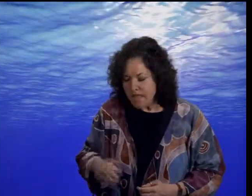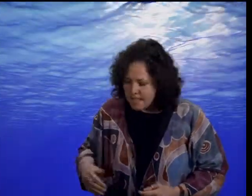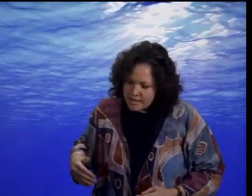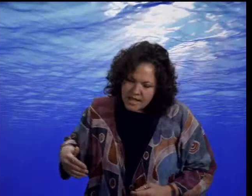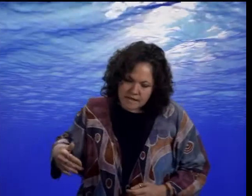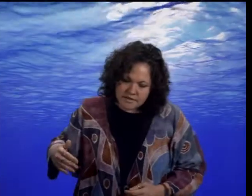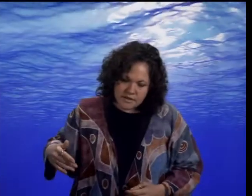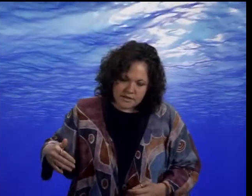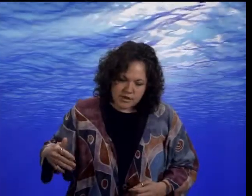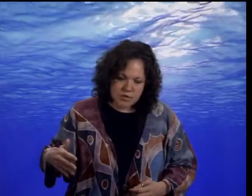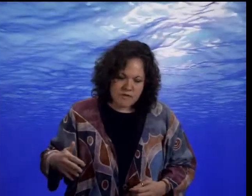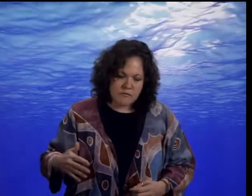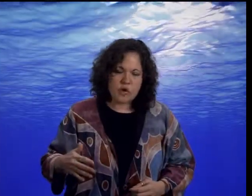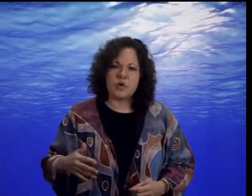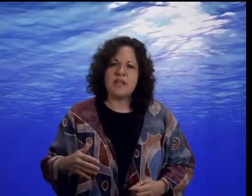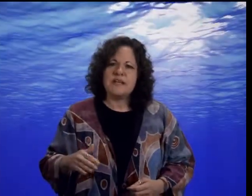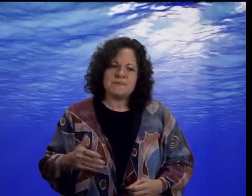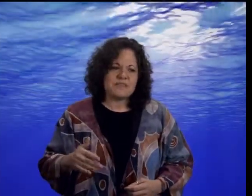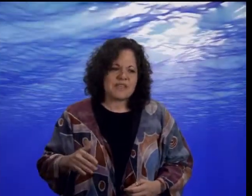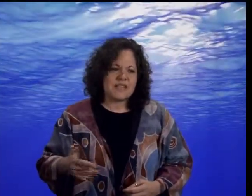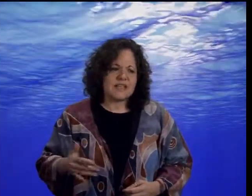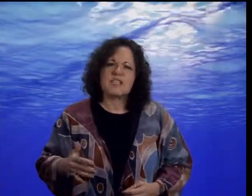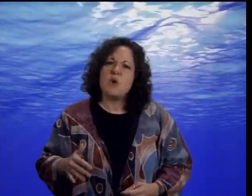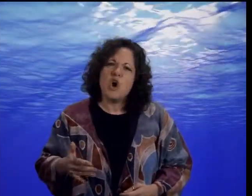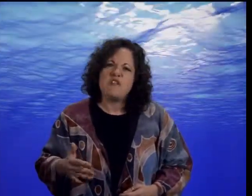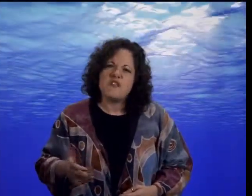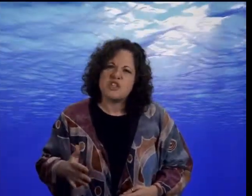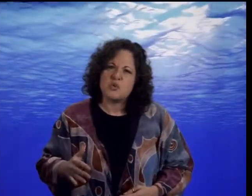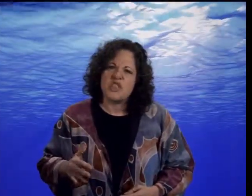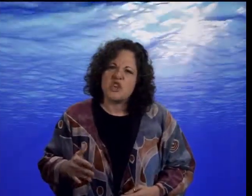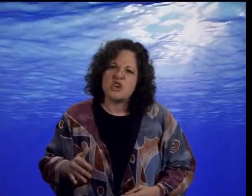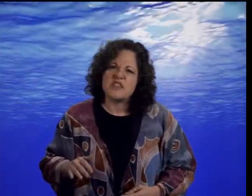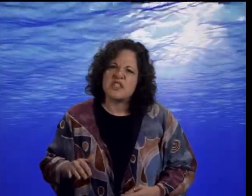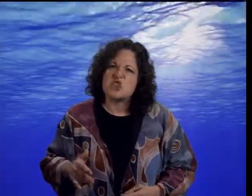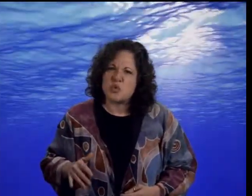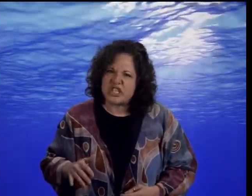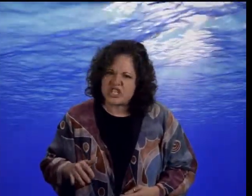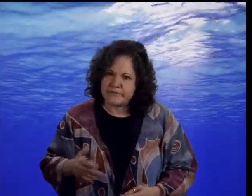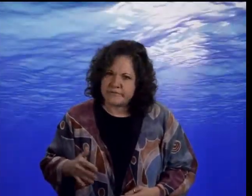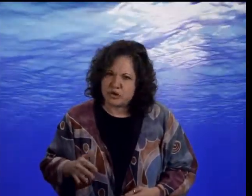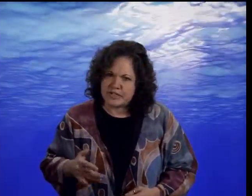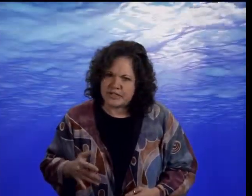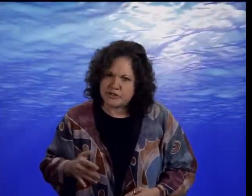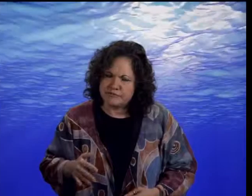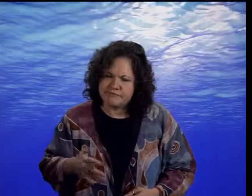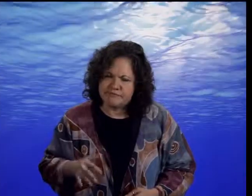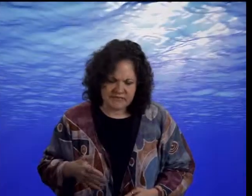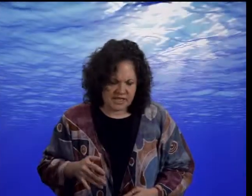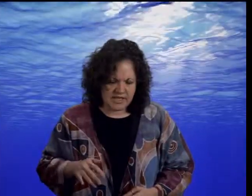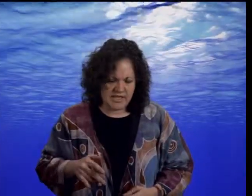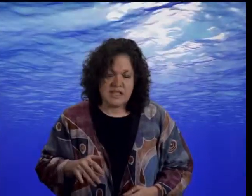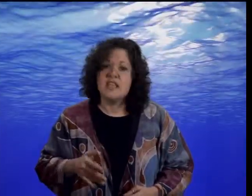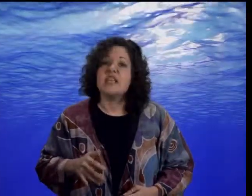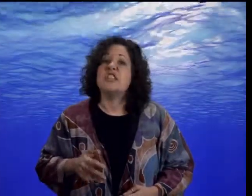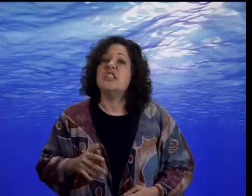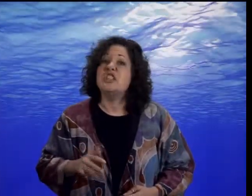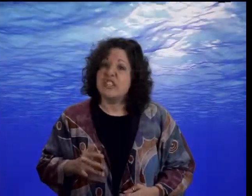Next, there swam forward a small fish with a nervous twitch in her tail. You see, she